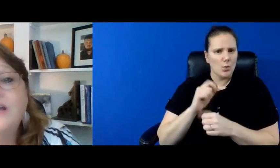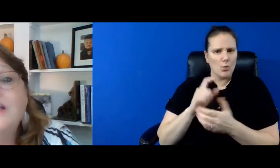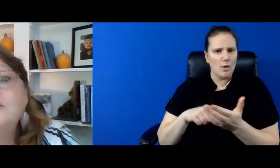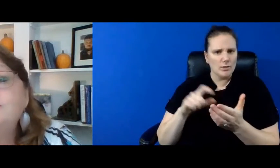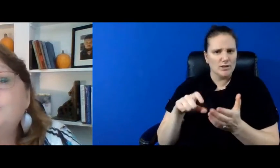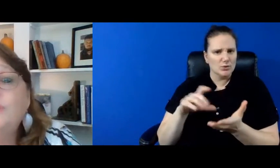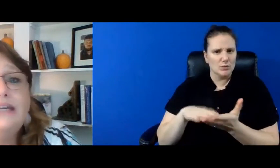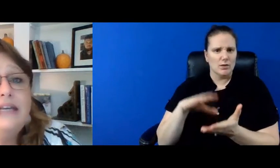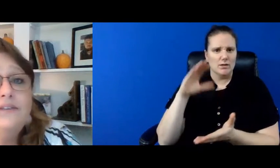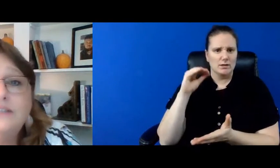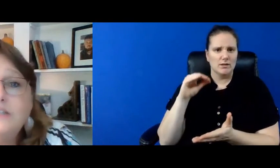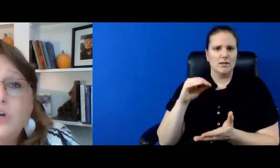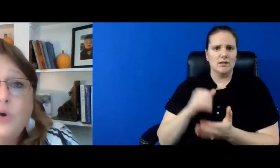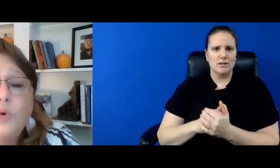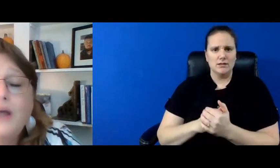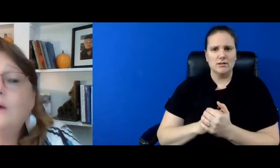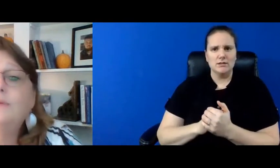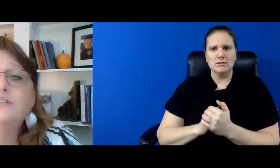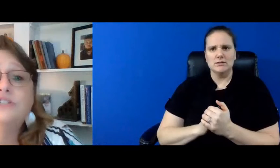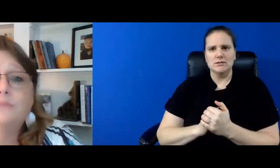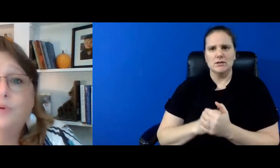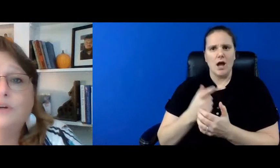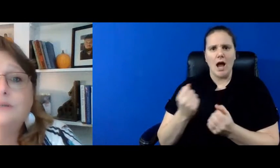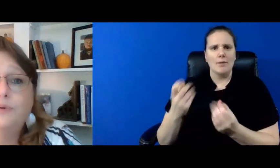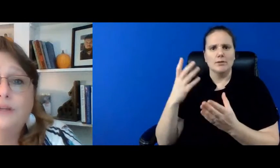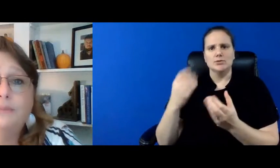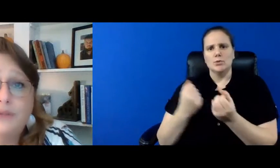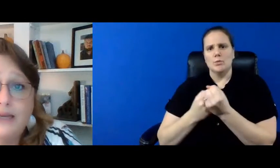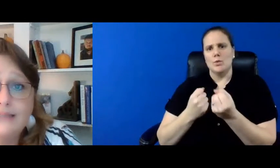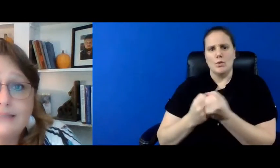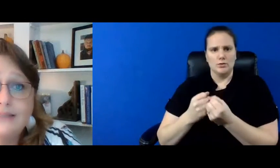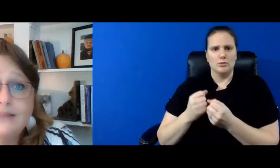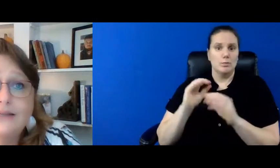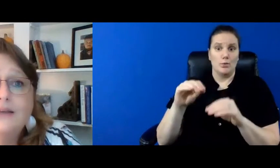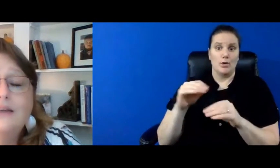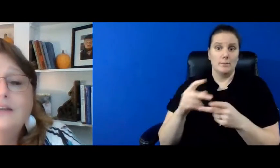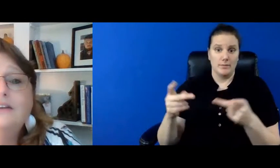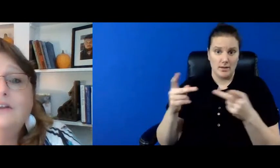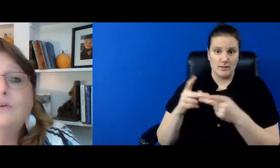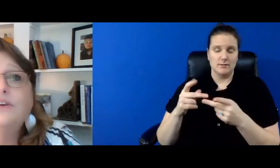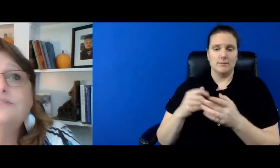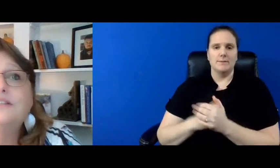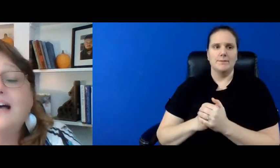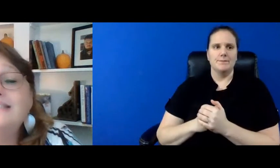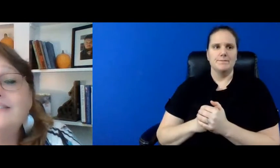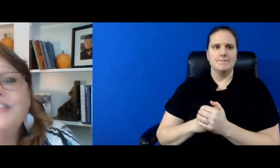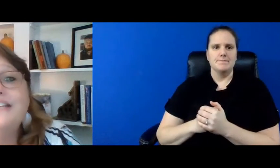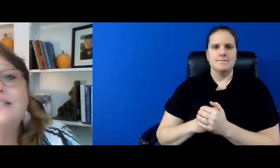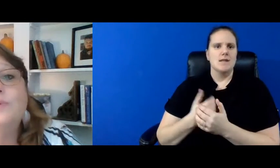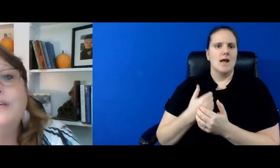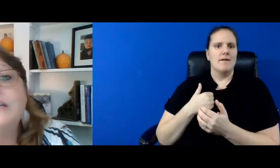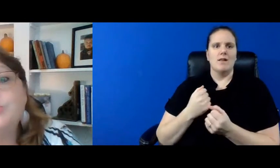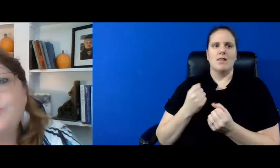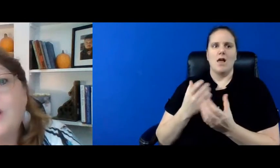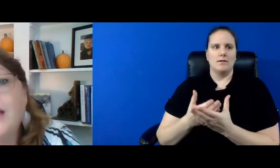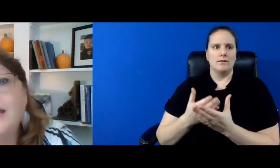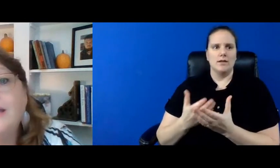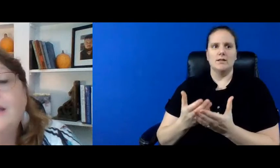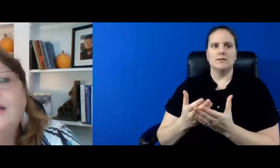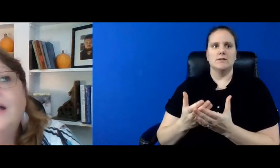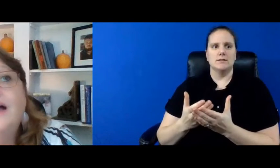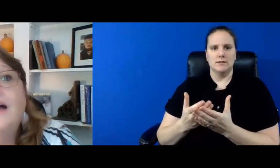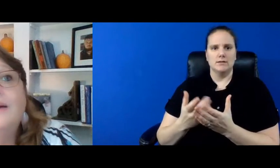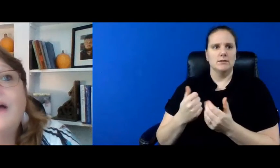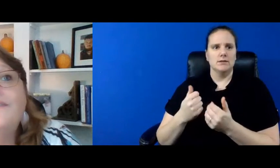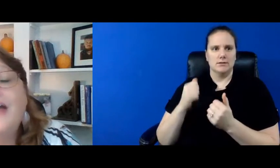learn so we even know how much support to put in place you know there's lots of things that we can try